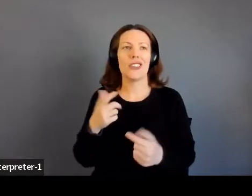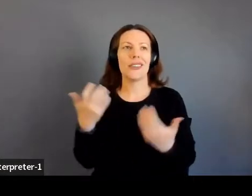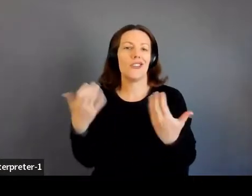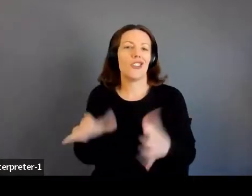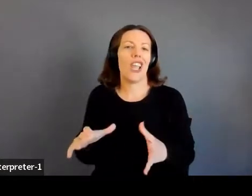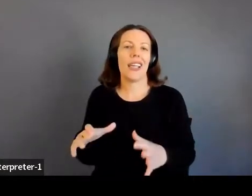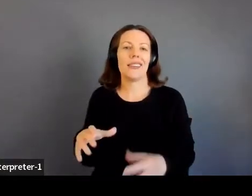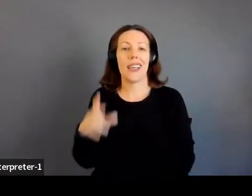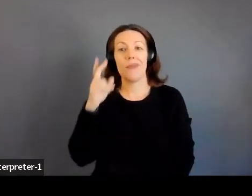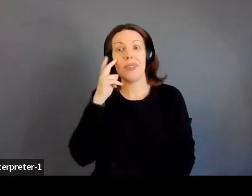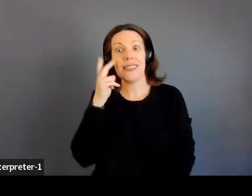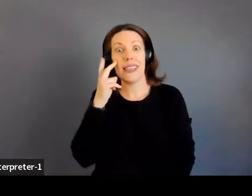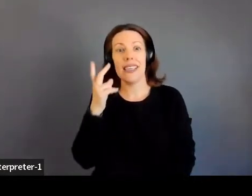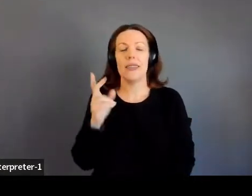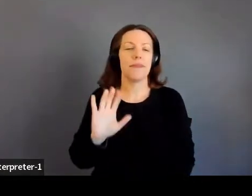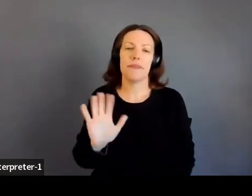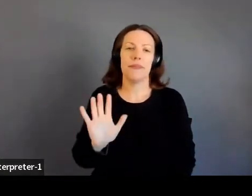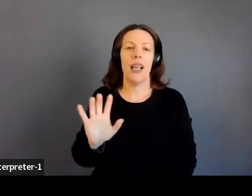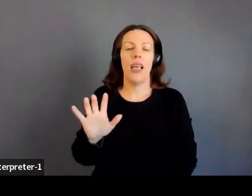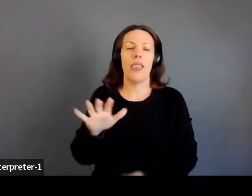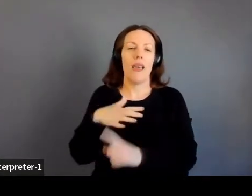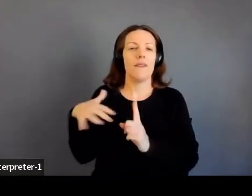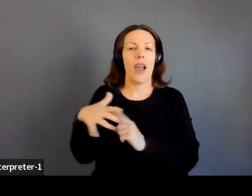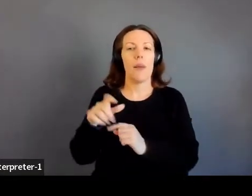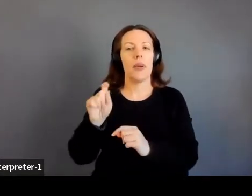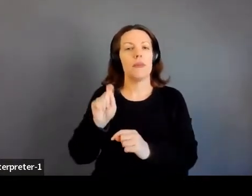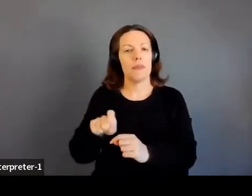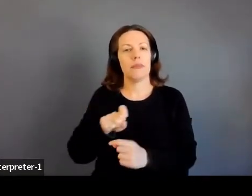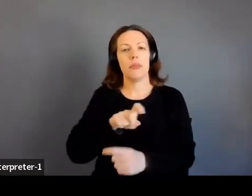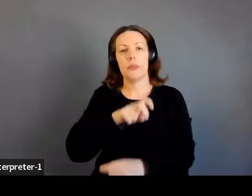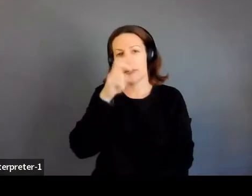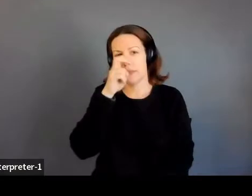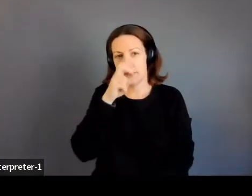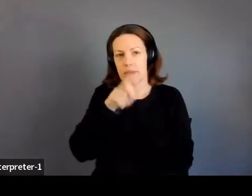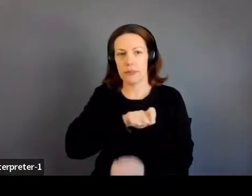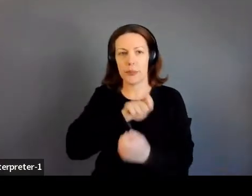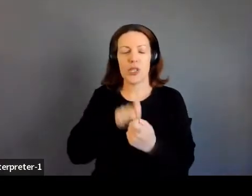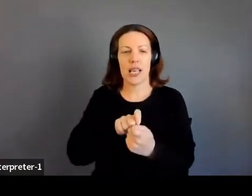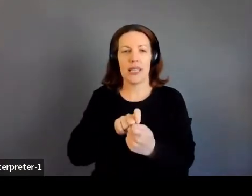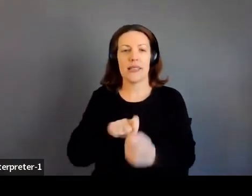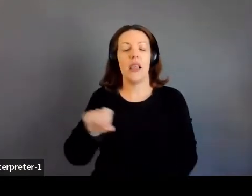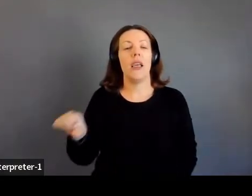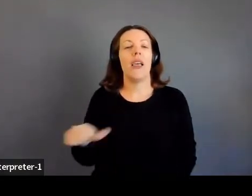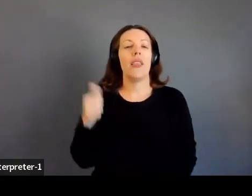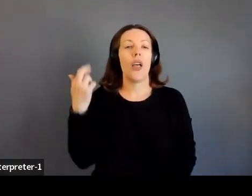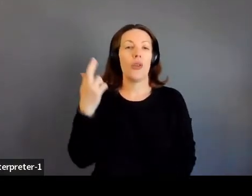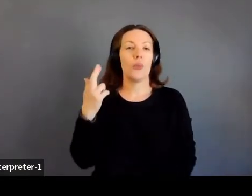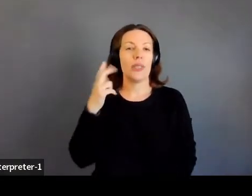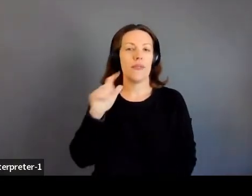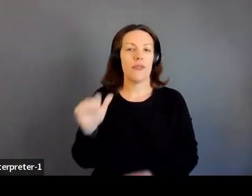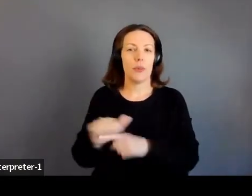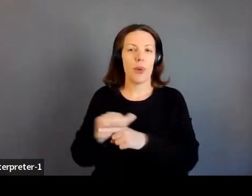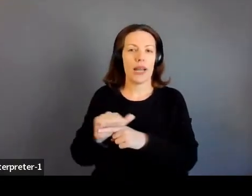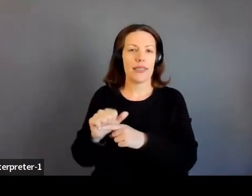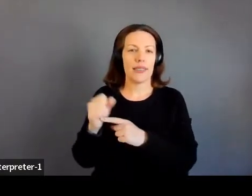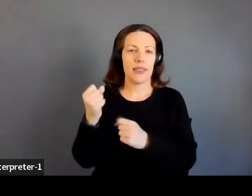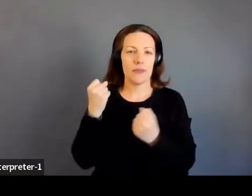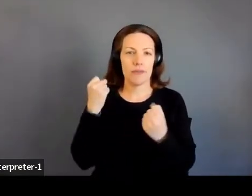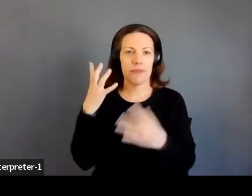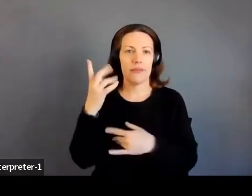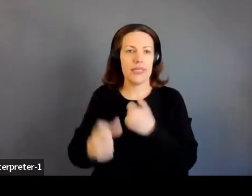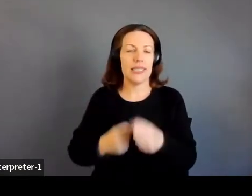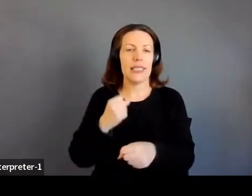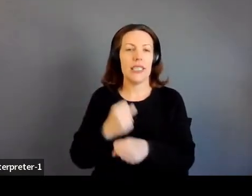volatile and dynamic environment, right? And the, the other reason for having so much practice over the years is that